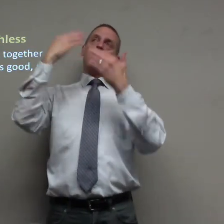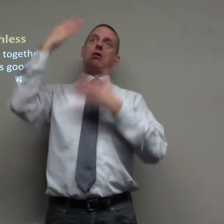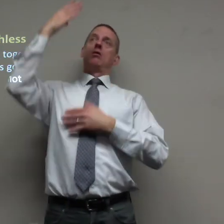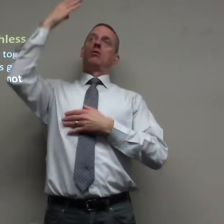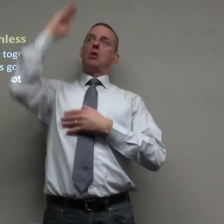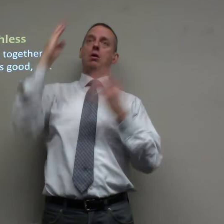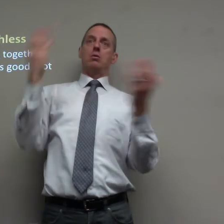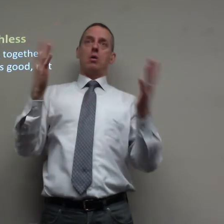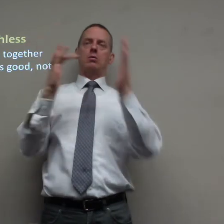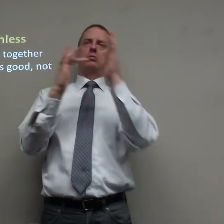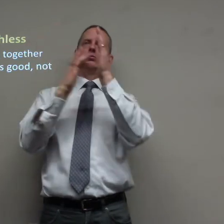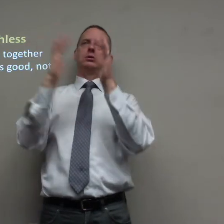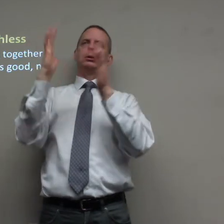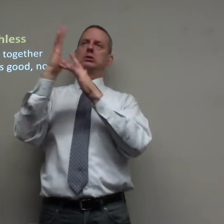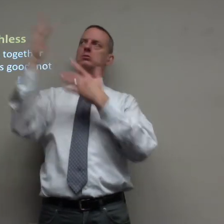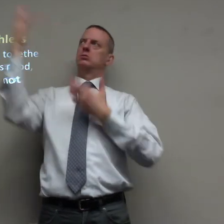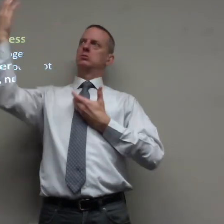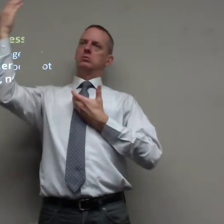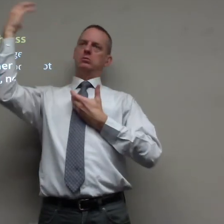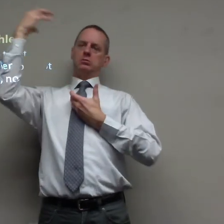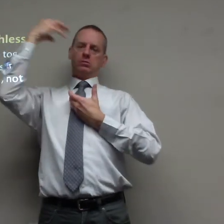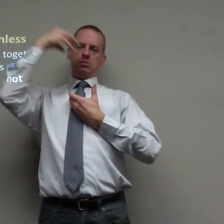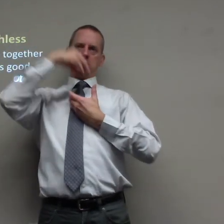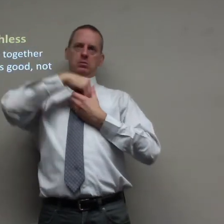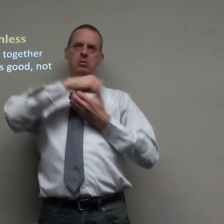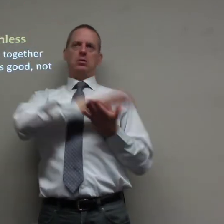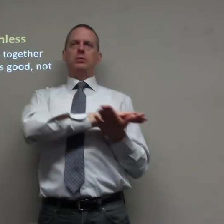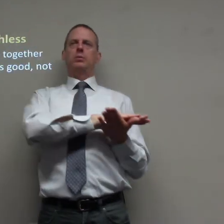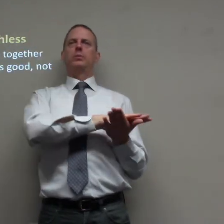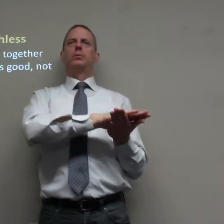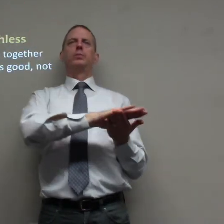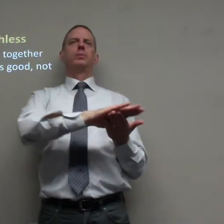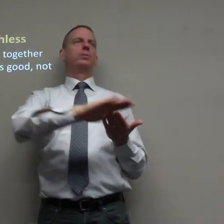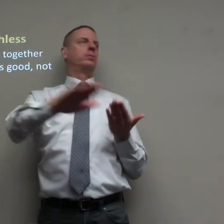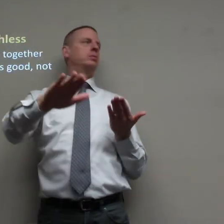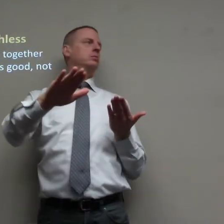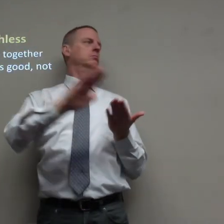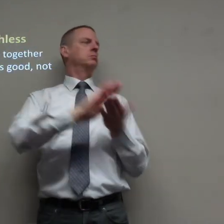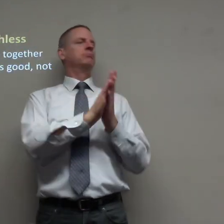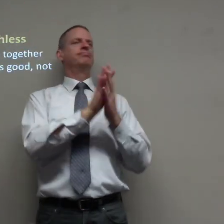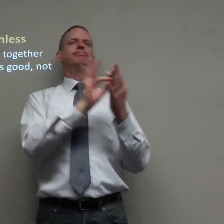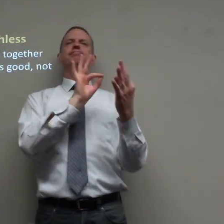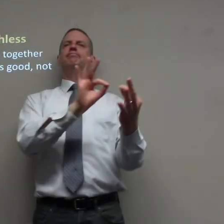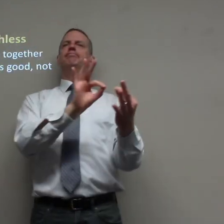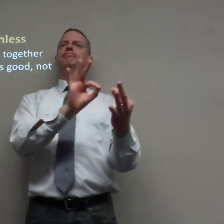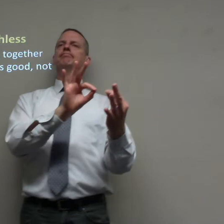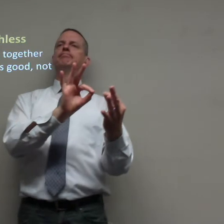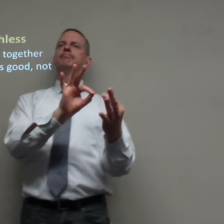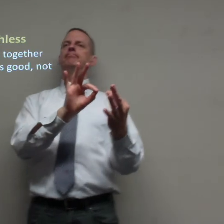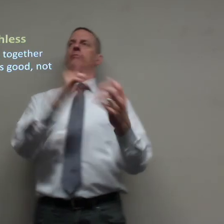we thank God for Jesus becoming a part of us that we may be holy and become perfect